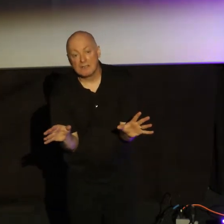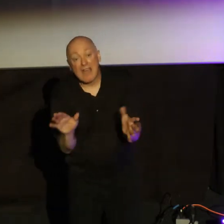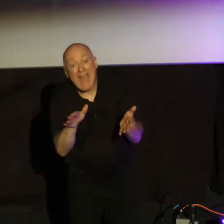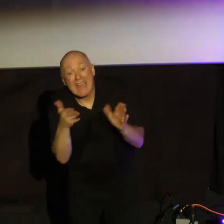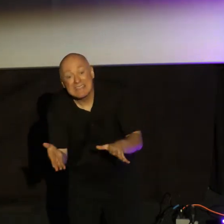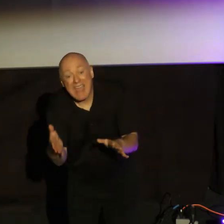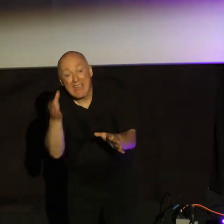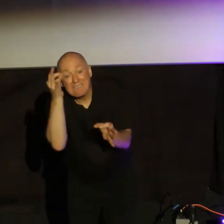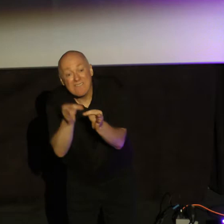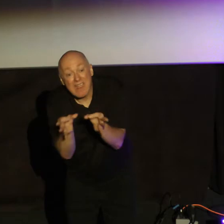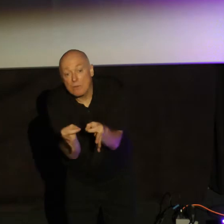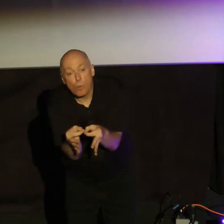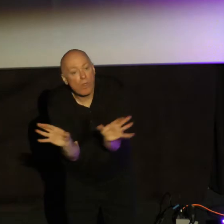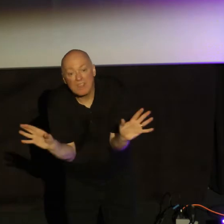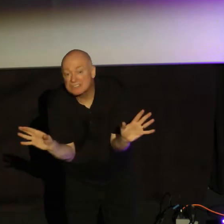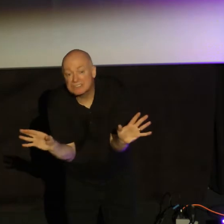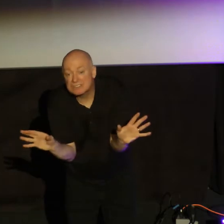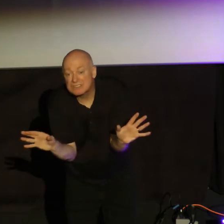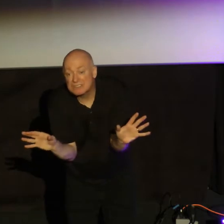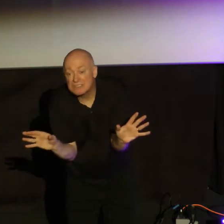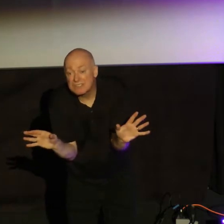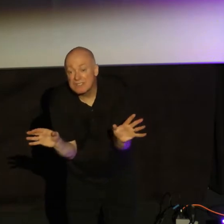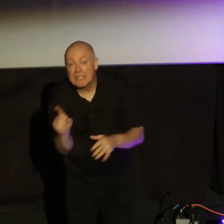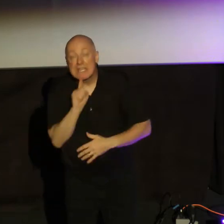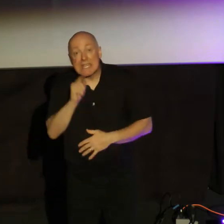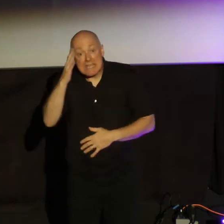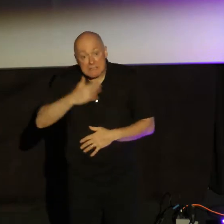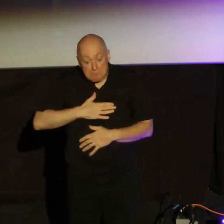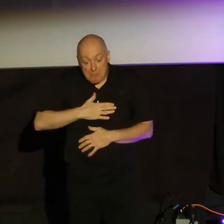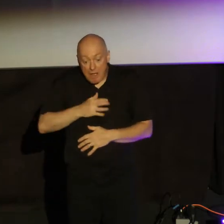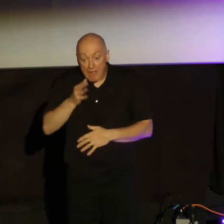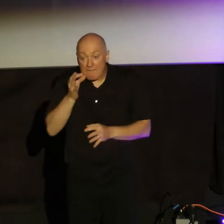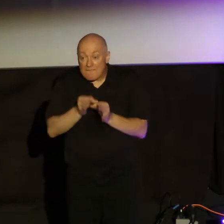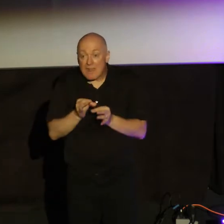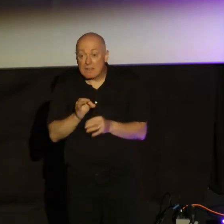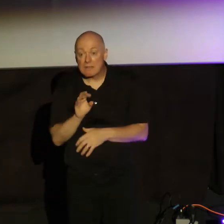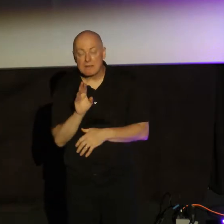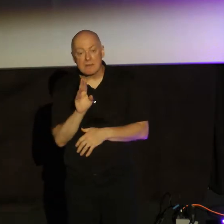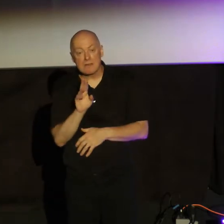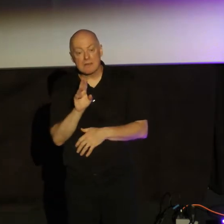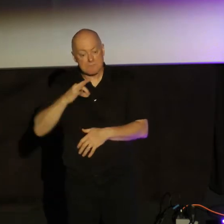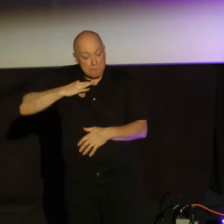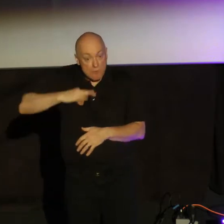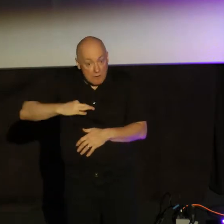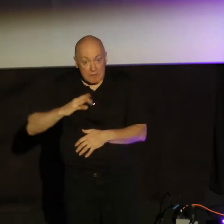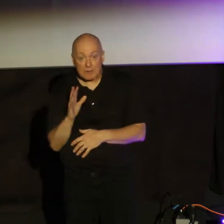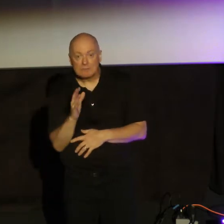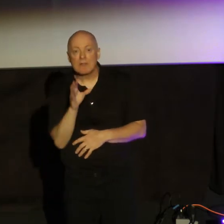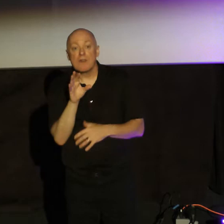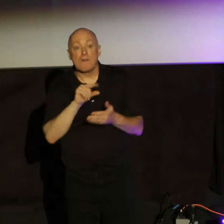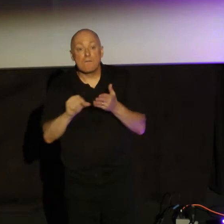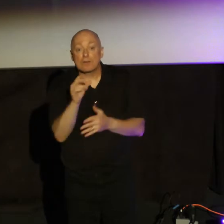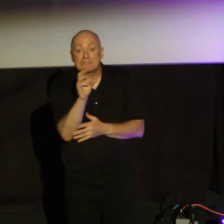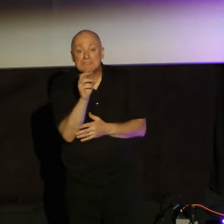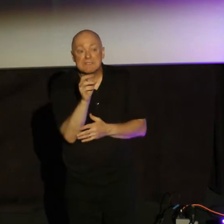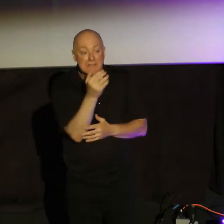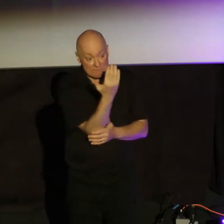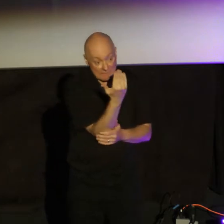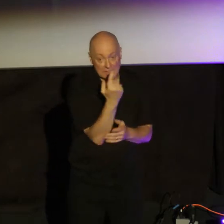is useless. Is my faith useful? In verses 15 to 16, James gives us a scenario to